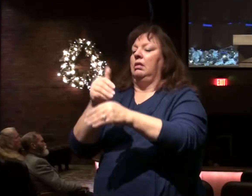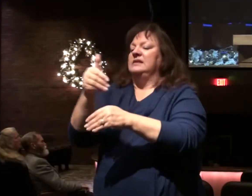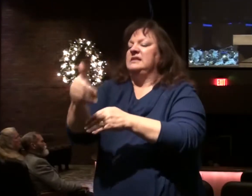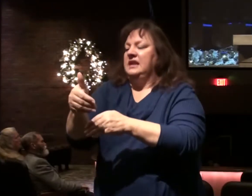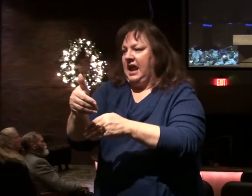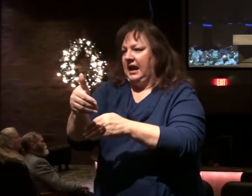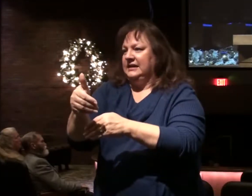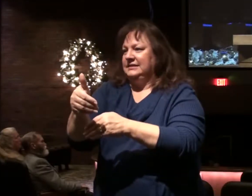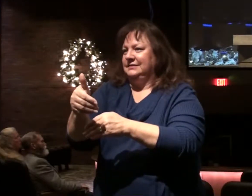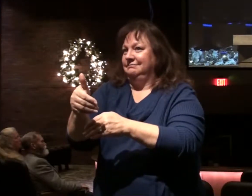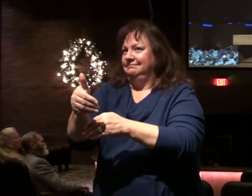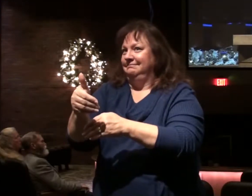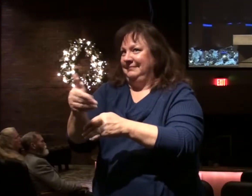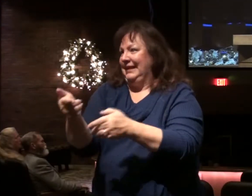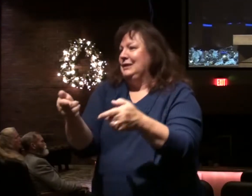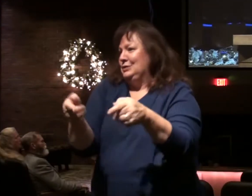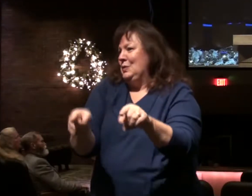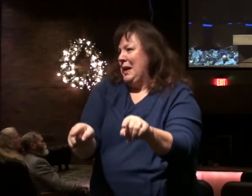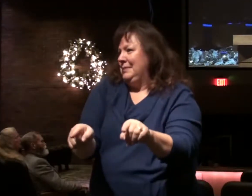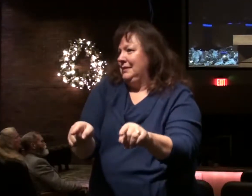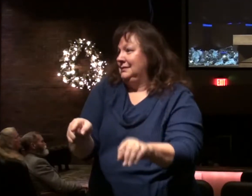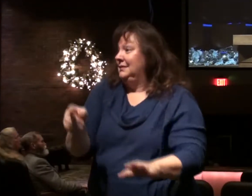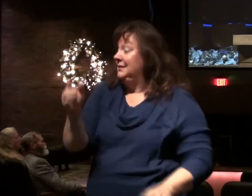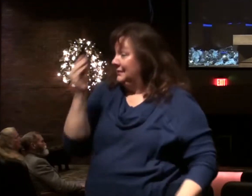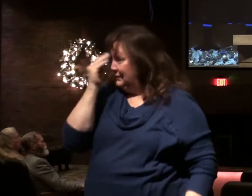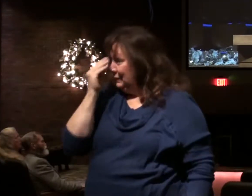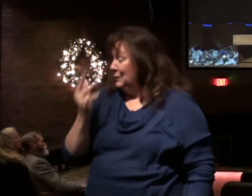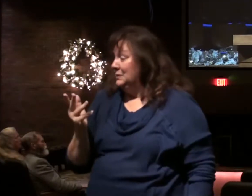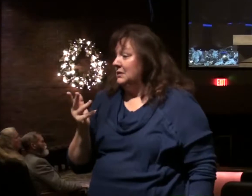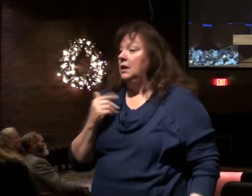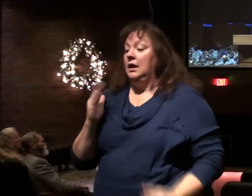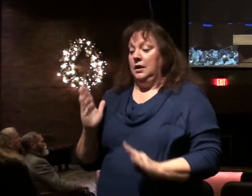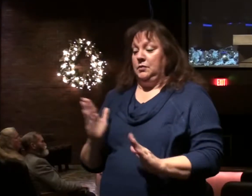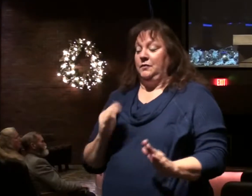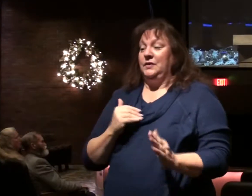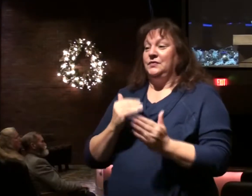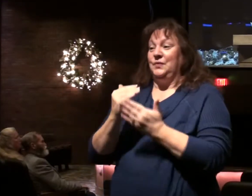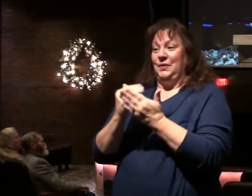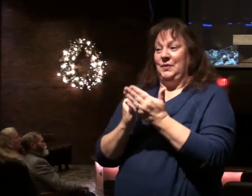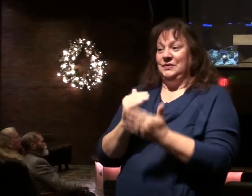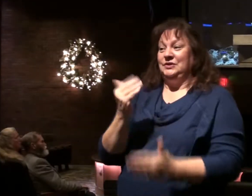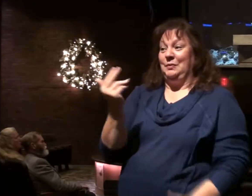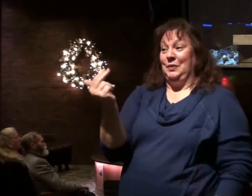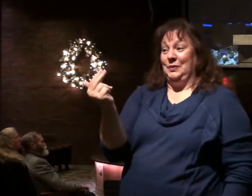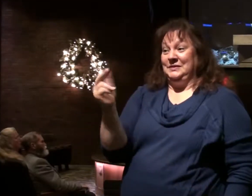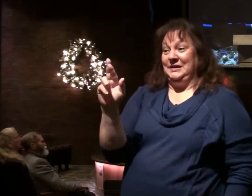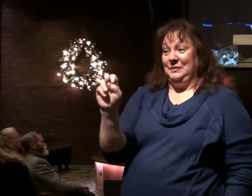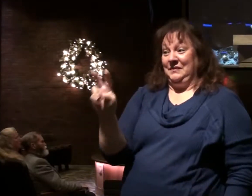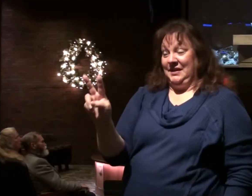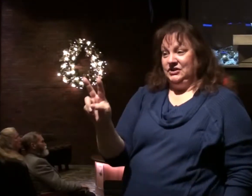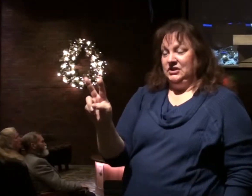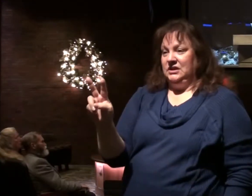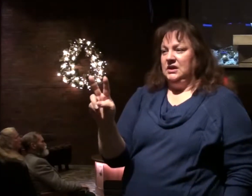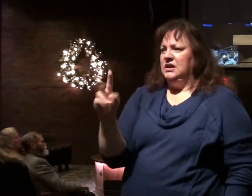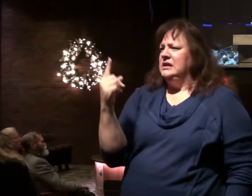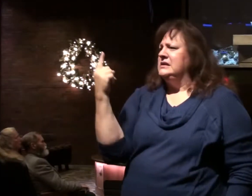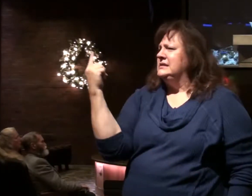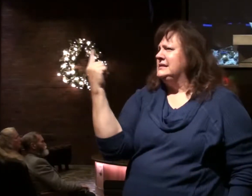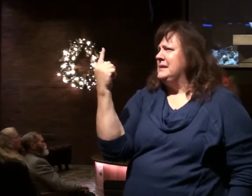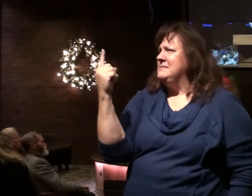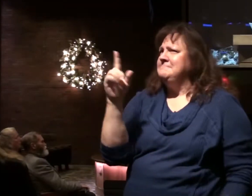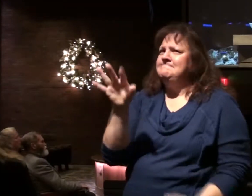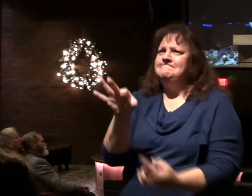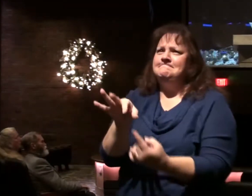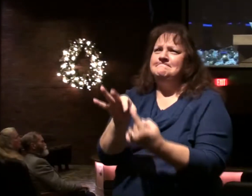inevitable step. Note this. This will prepare us for chapter 13. There is something very